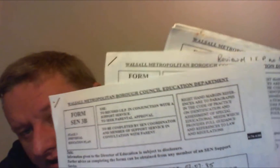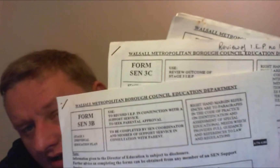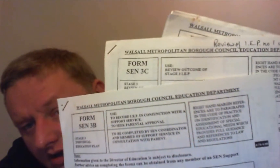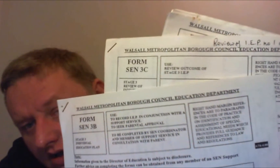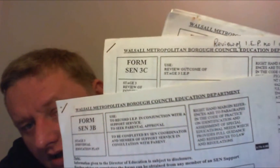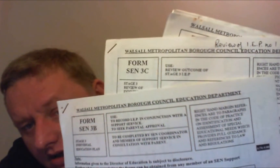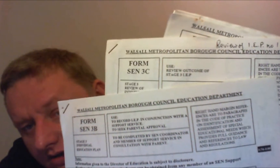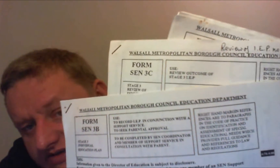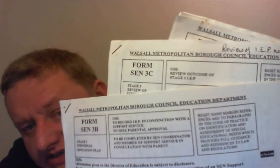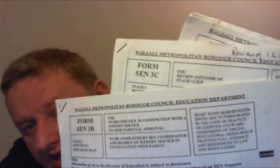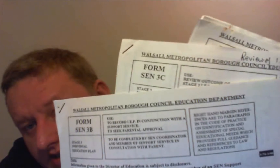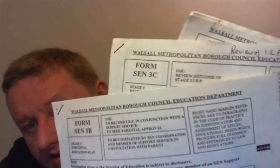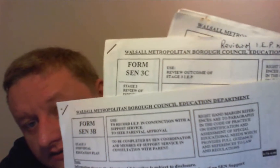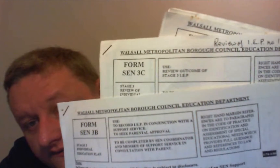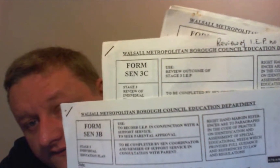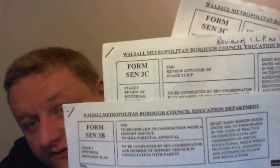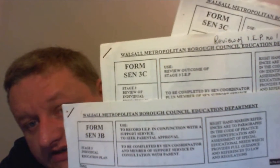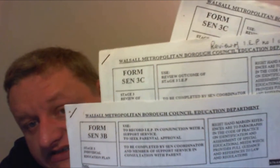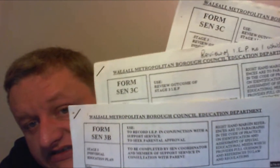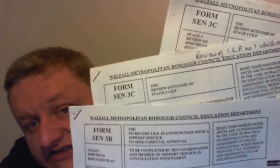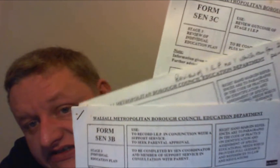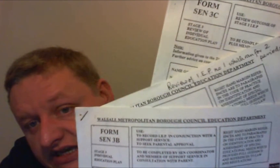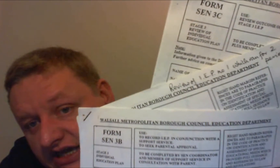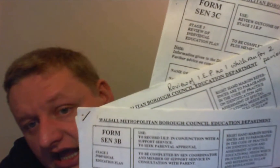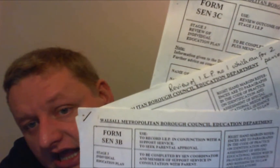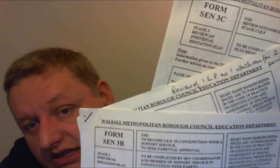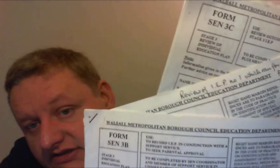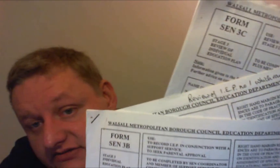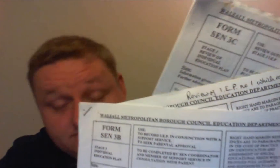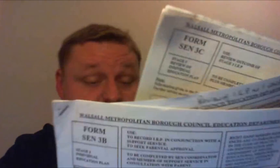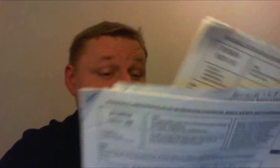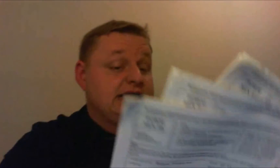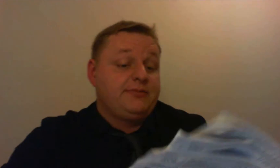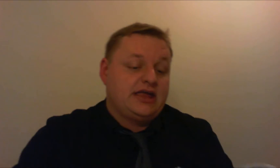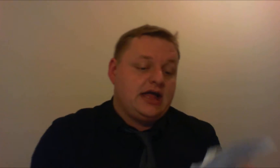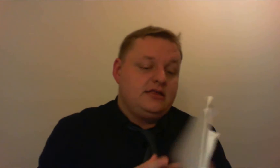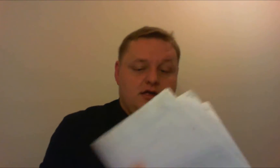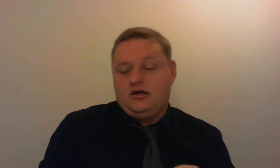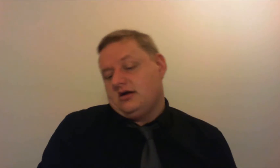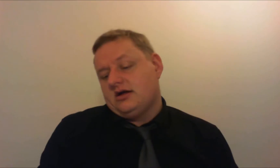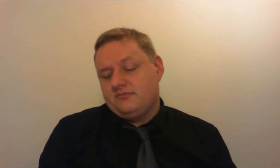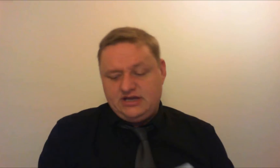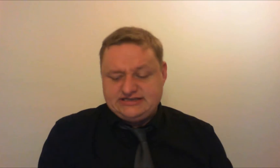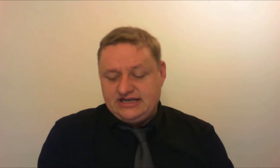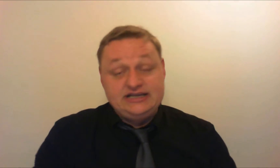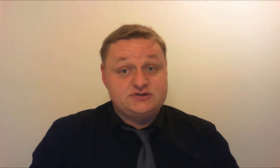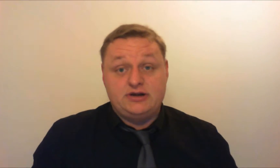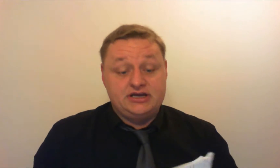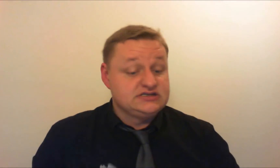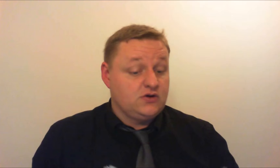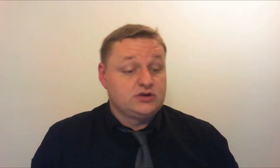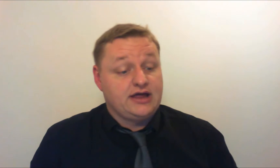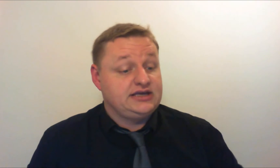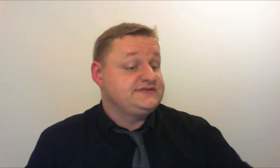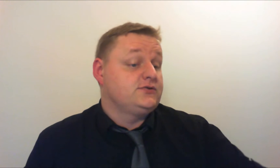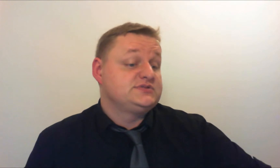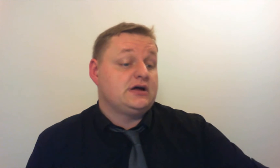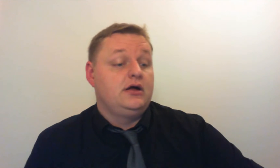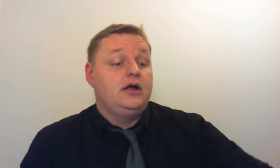B send free C and same again these nearly 20 years old now these forms